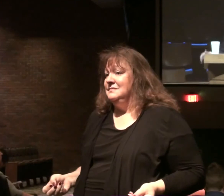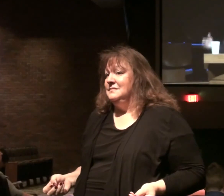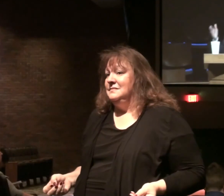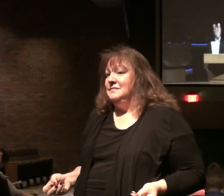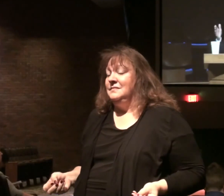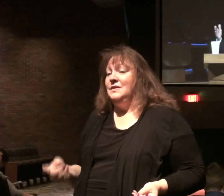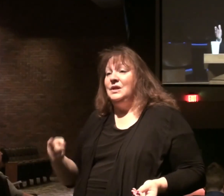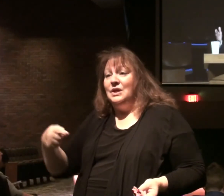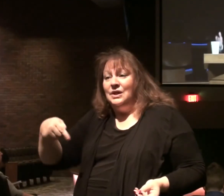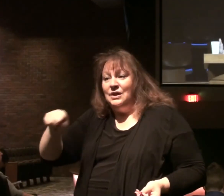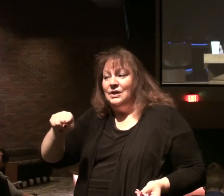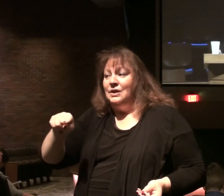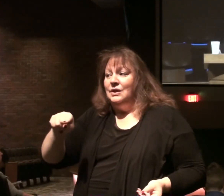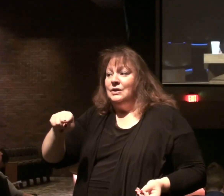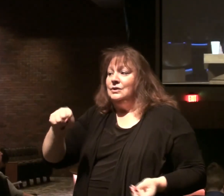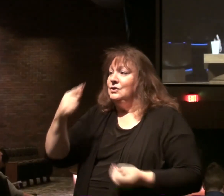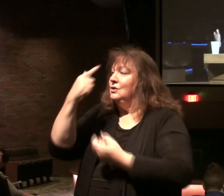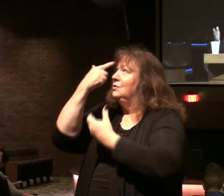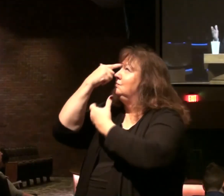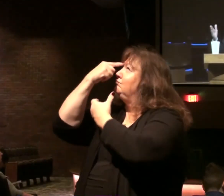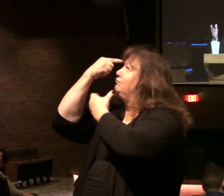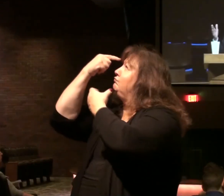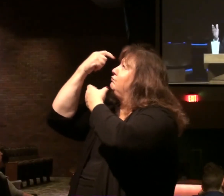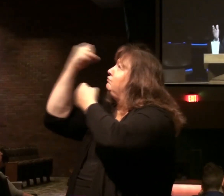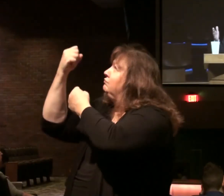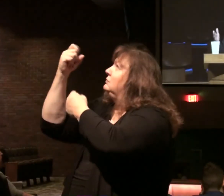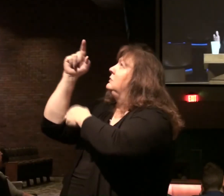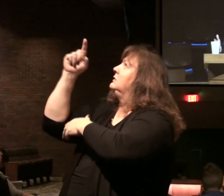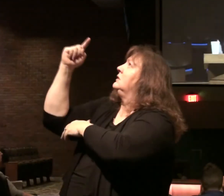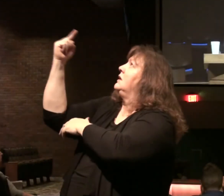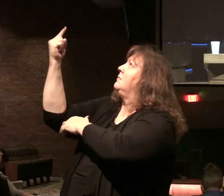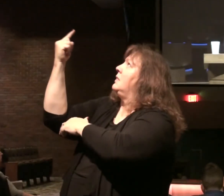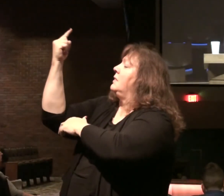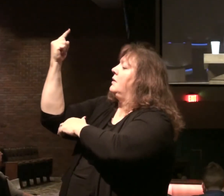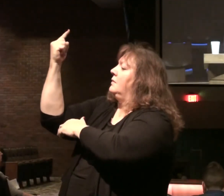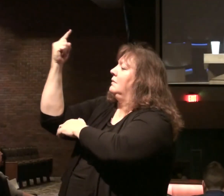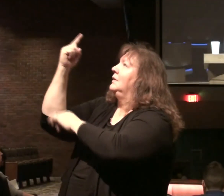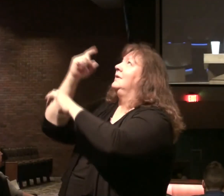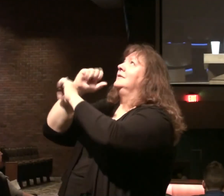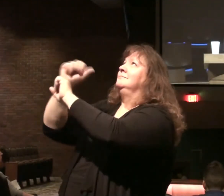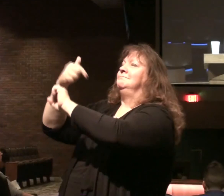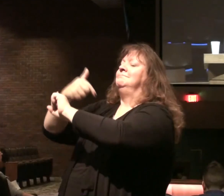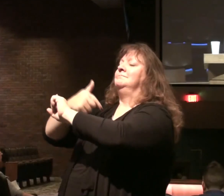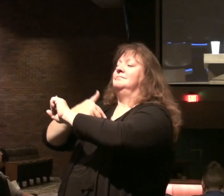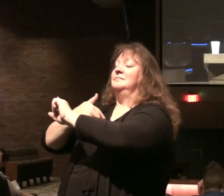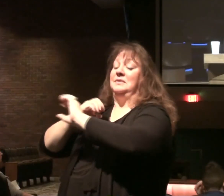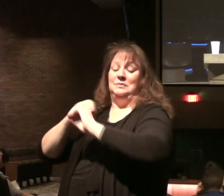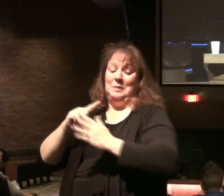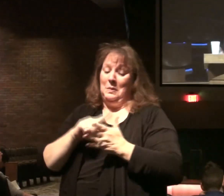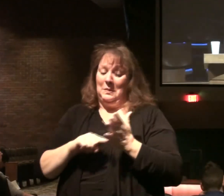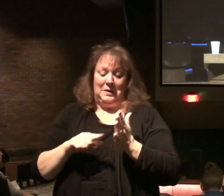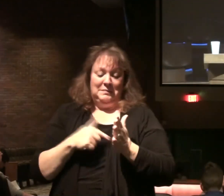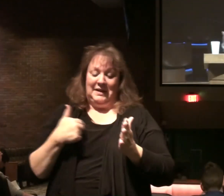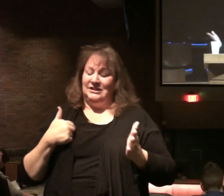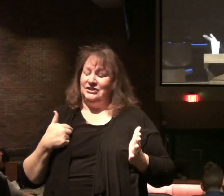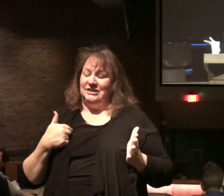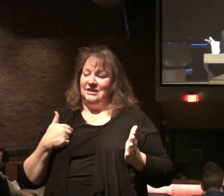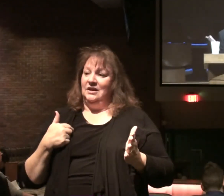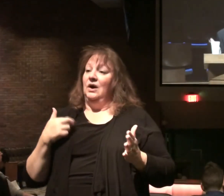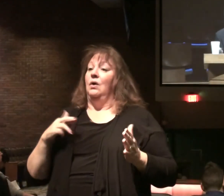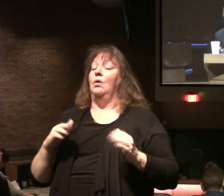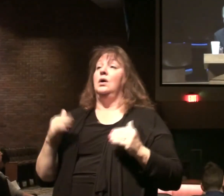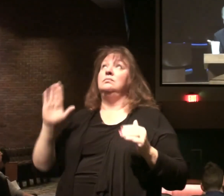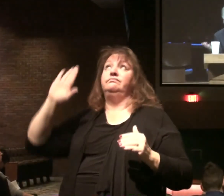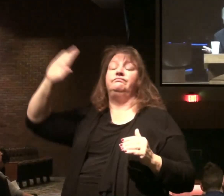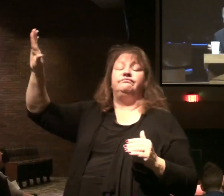You either place your faith in Christ. And are rescued. From condemnation. Or you continue